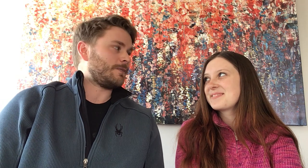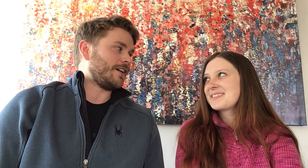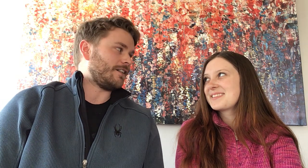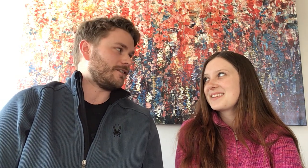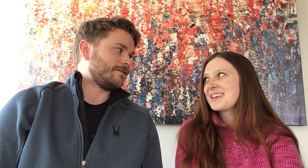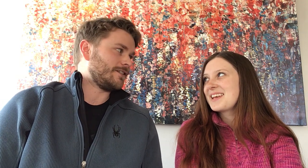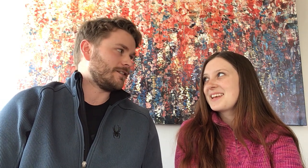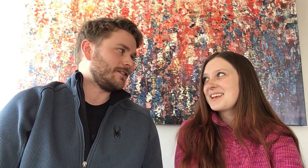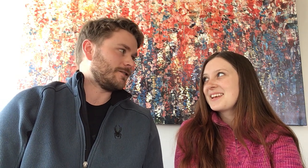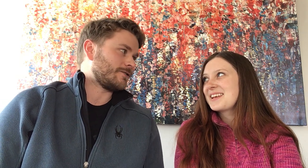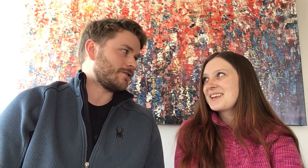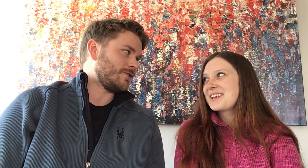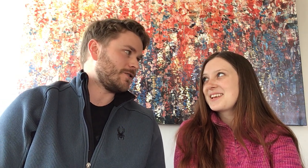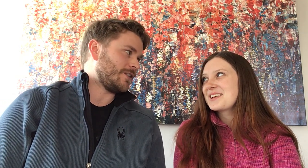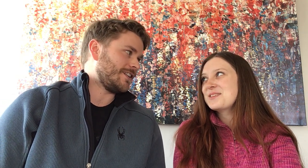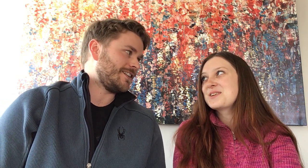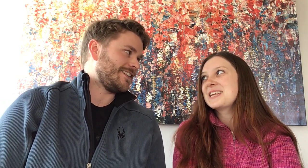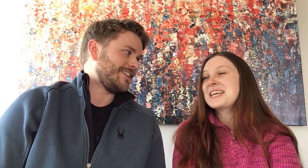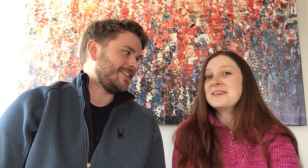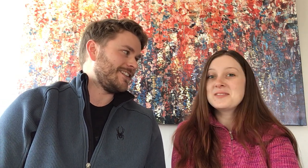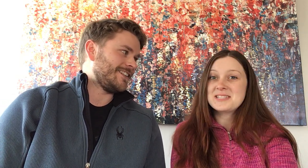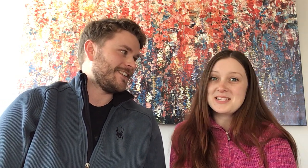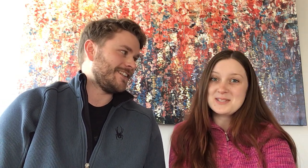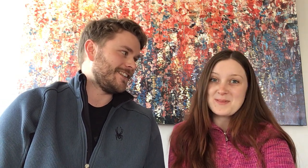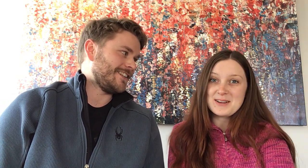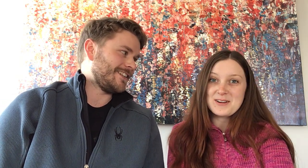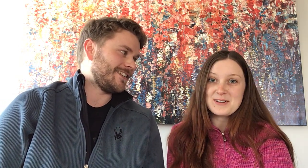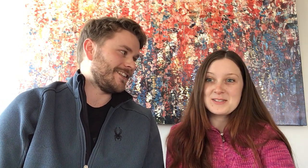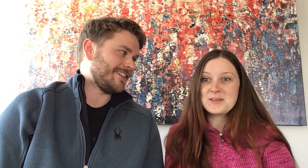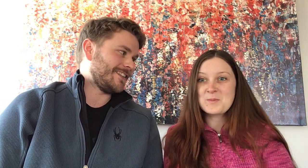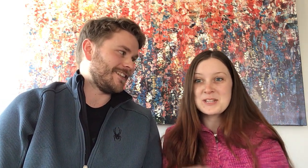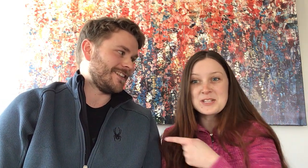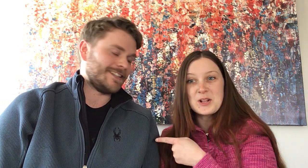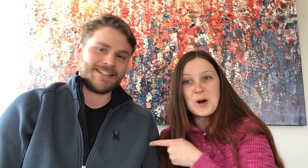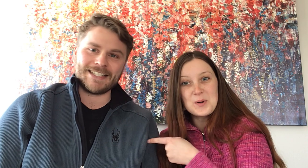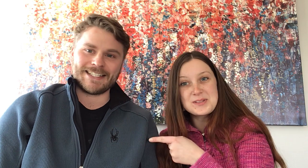spider really close to you. You could even see a spider on someone's clothes.